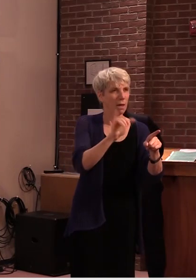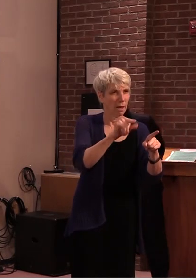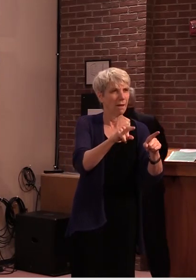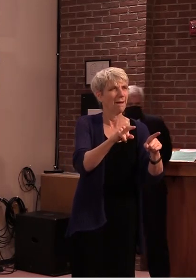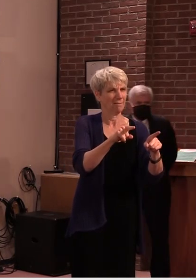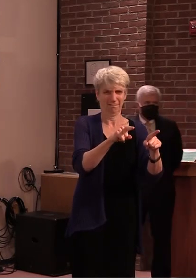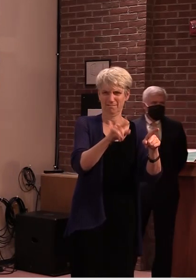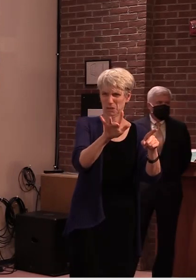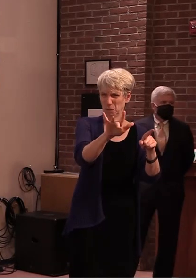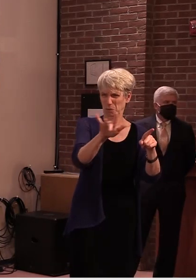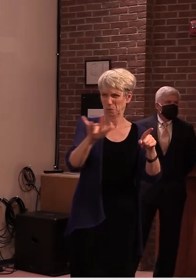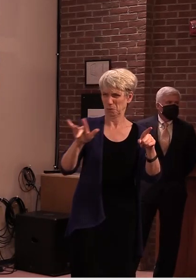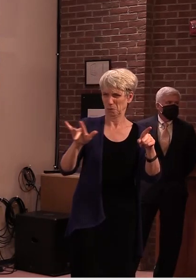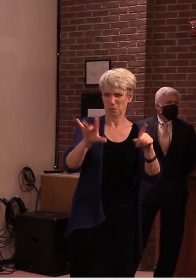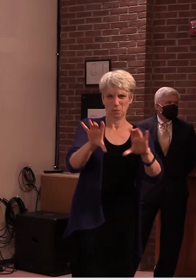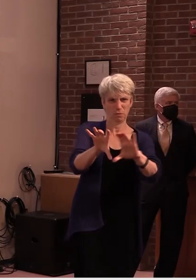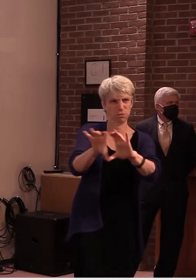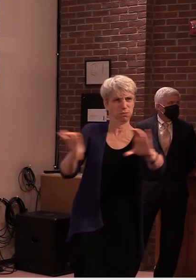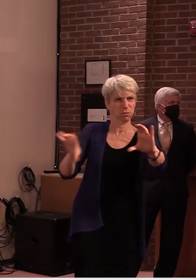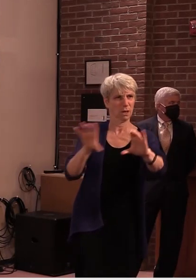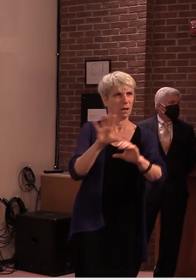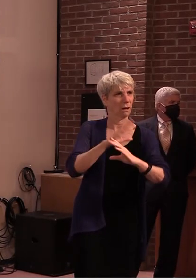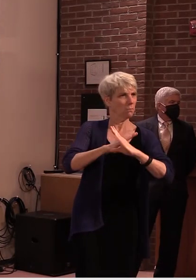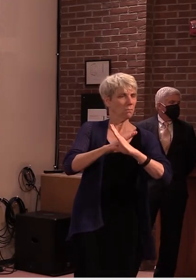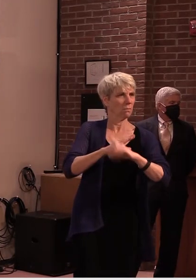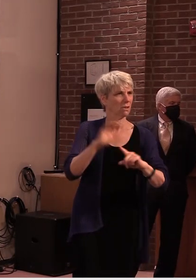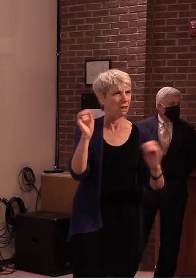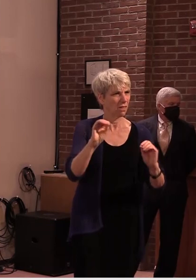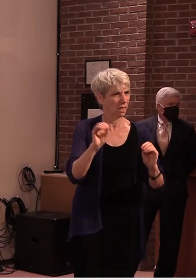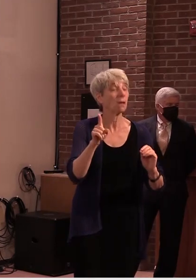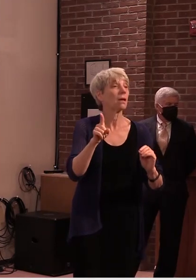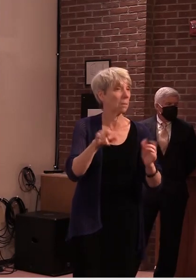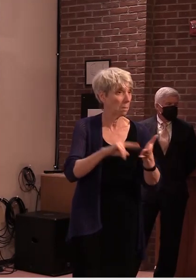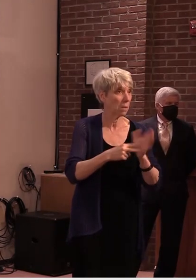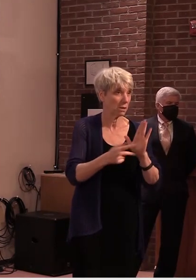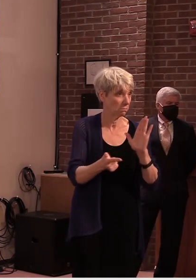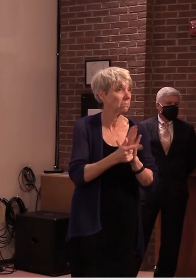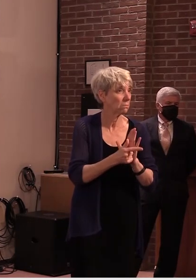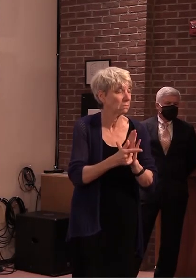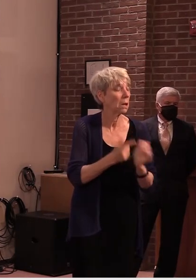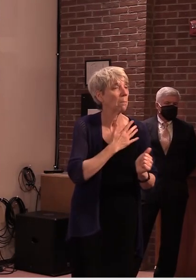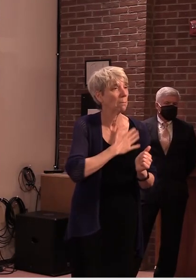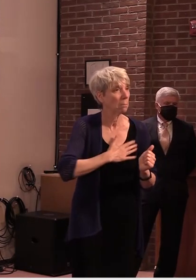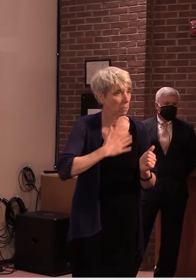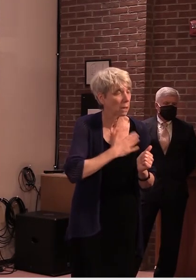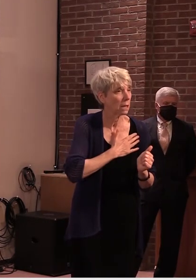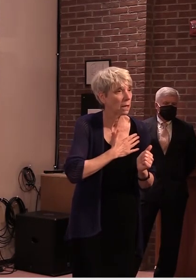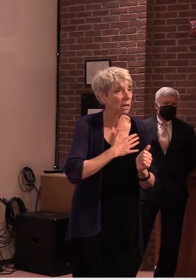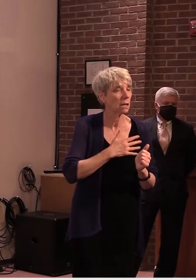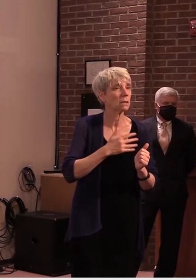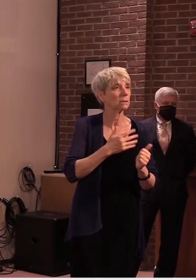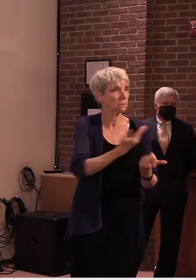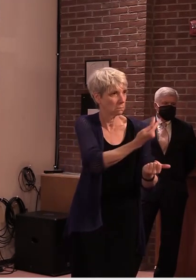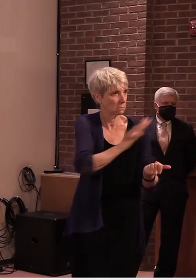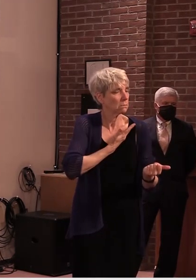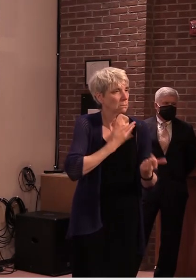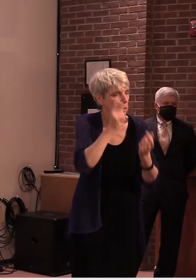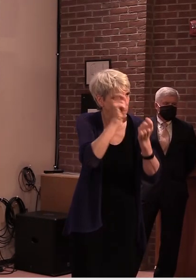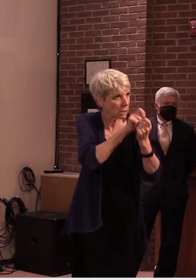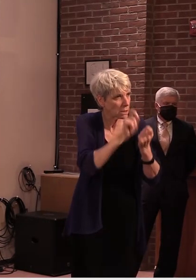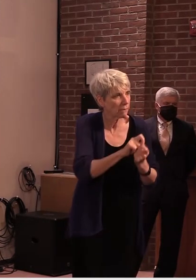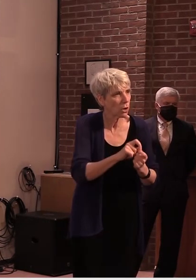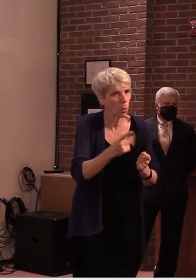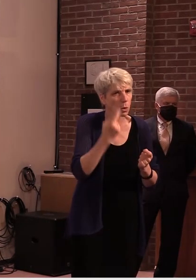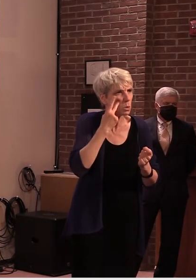that are missing that is inconsistent with the policy and law um and would encourage you to follow up with specifics and happy